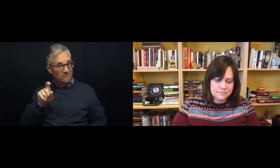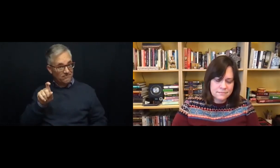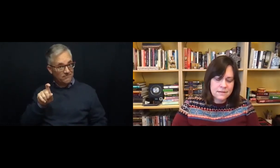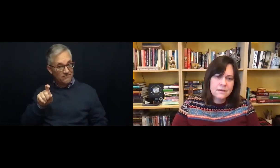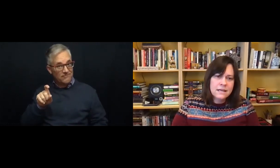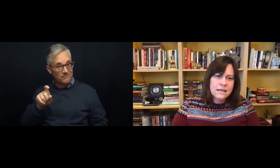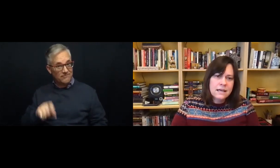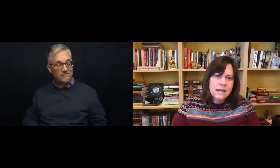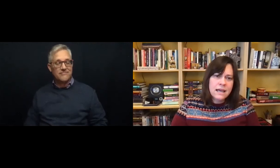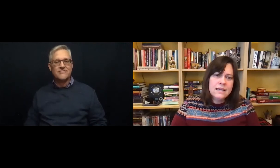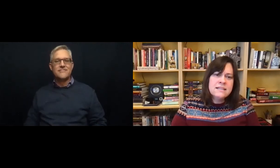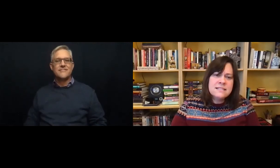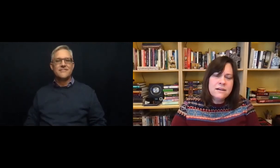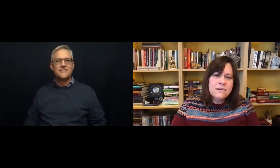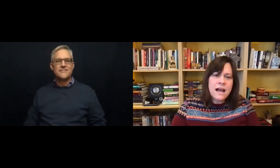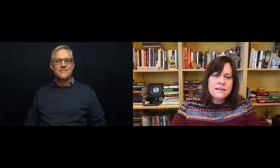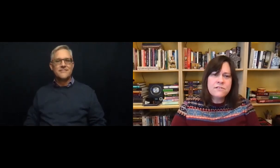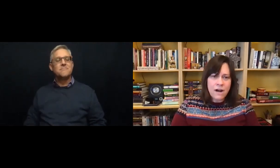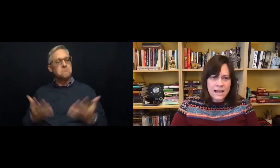and consider God's grace